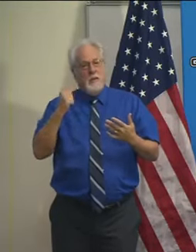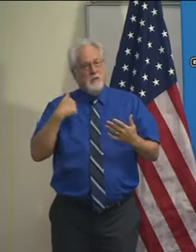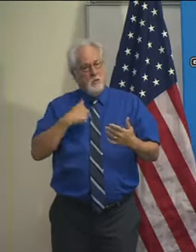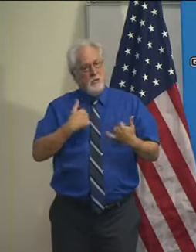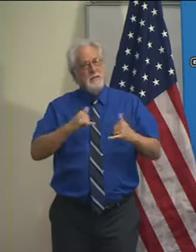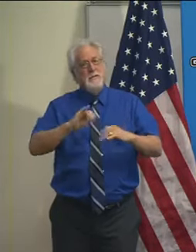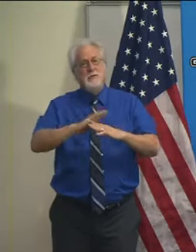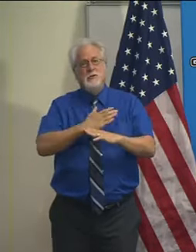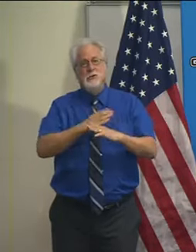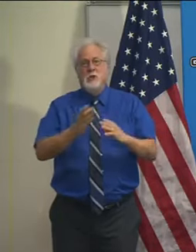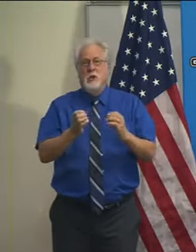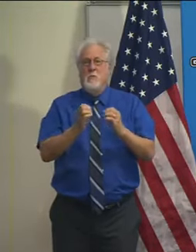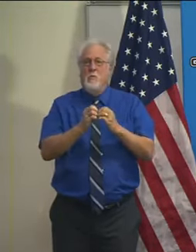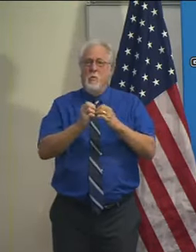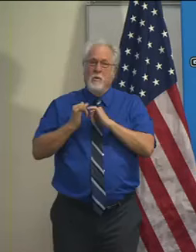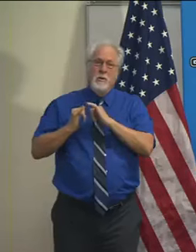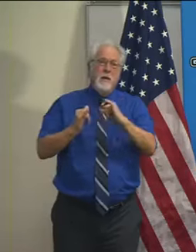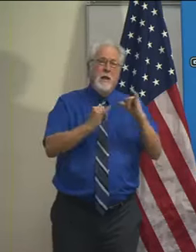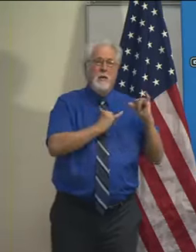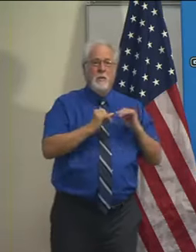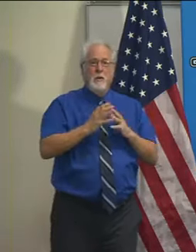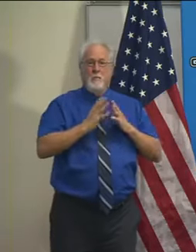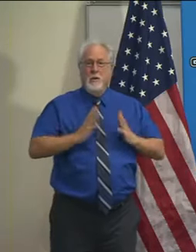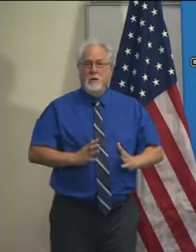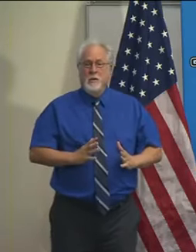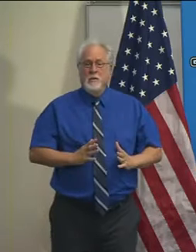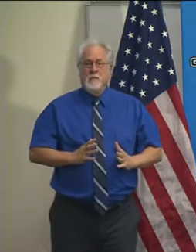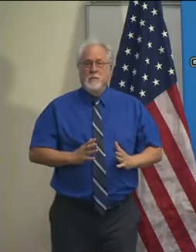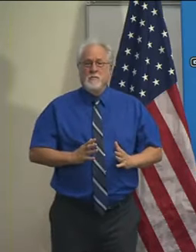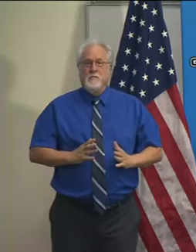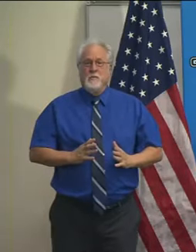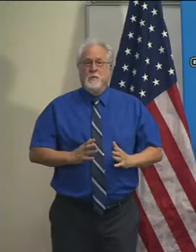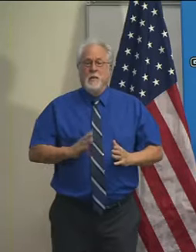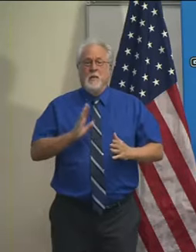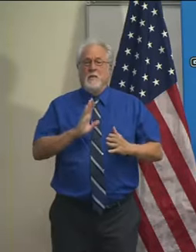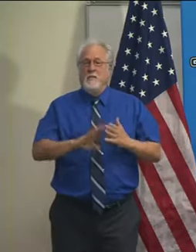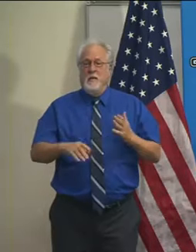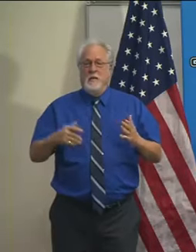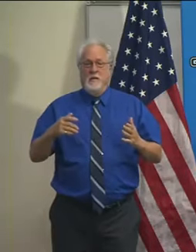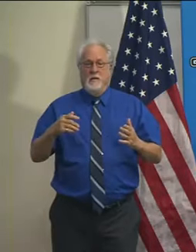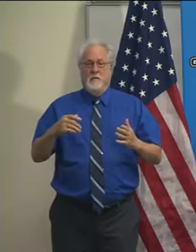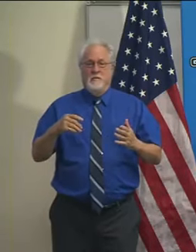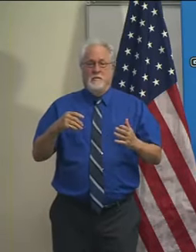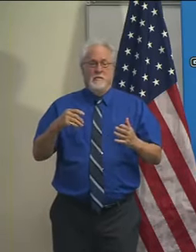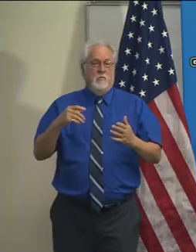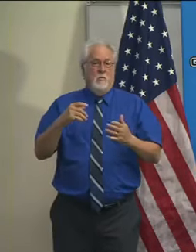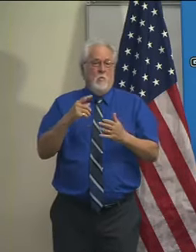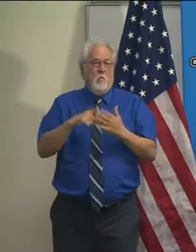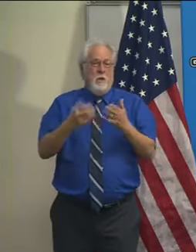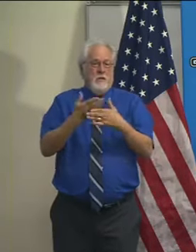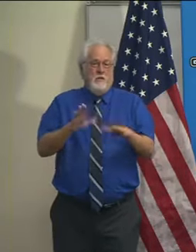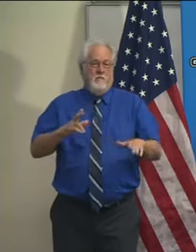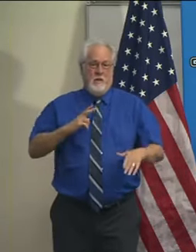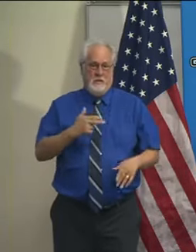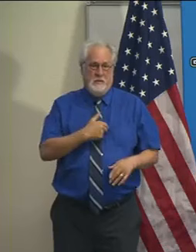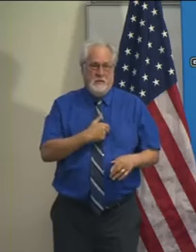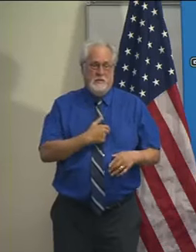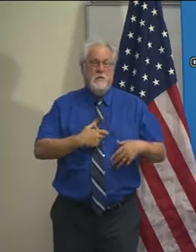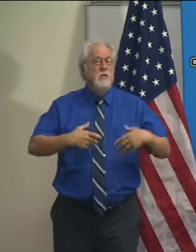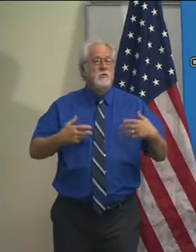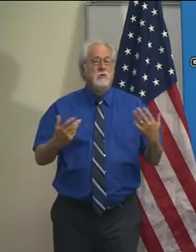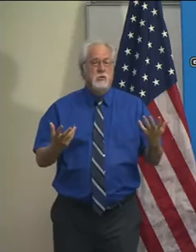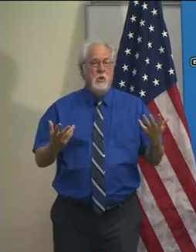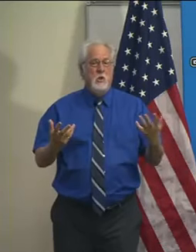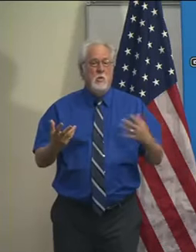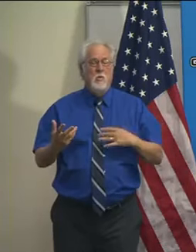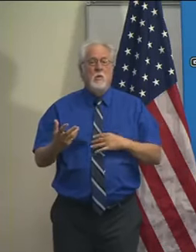still share more in common as Americans than that which divides us. So